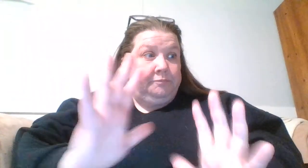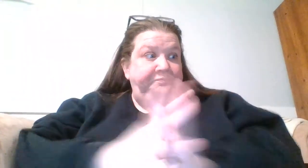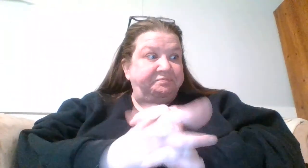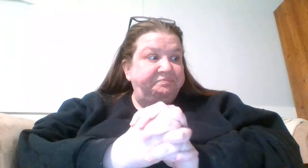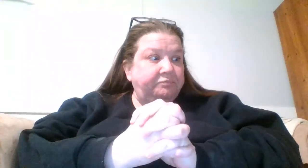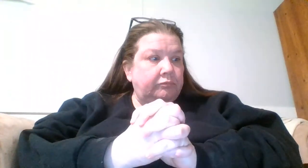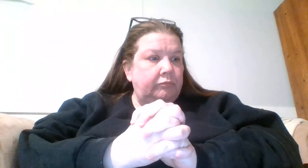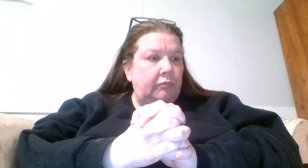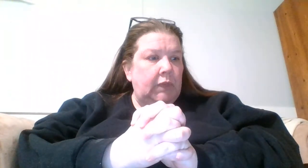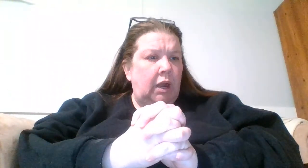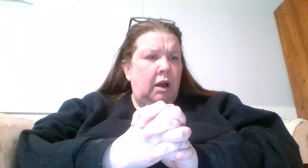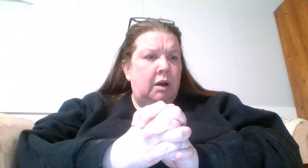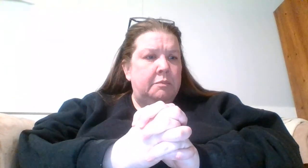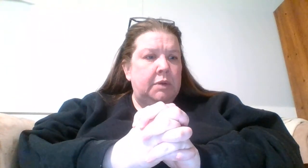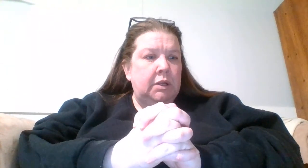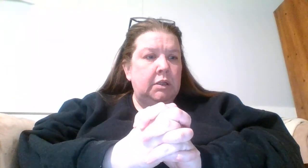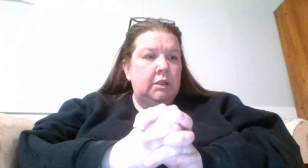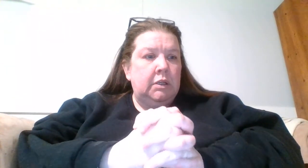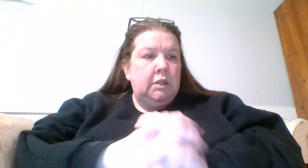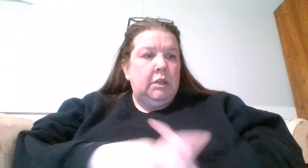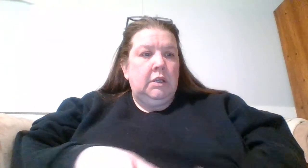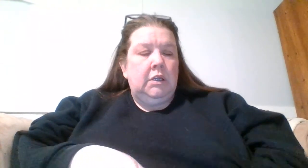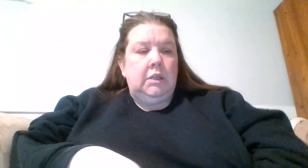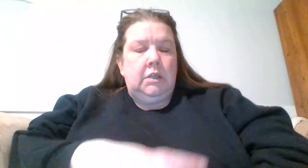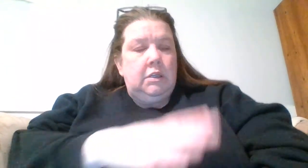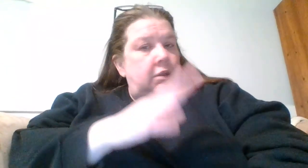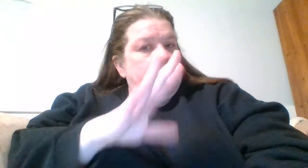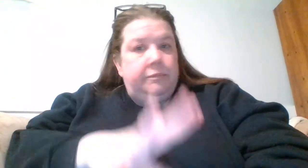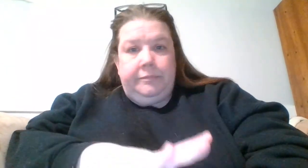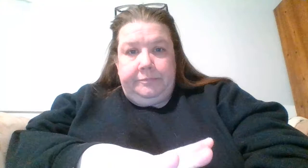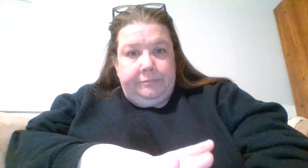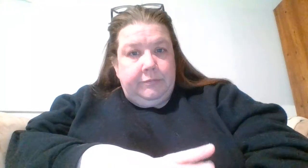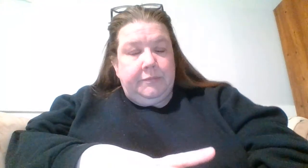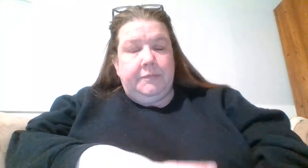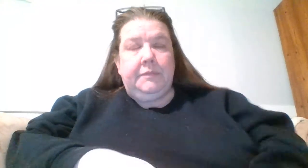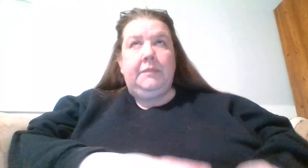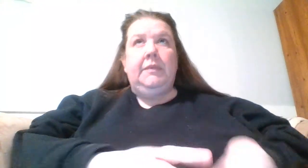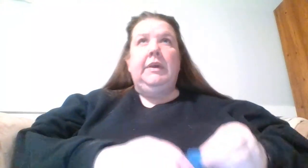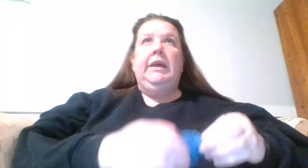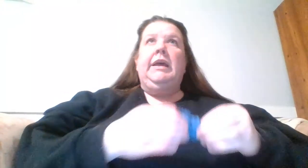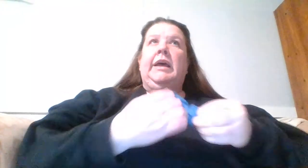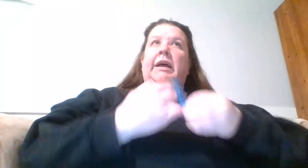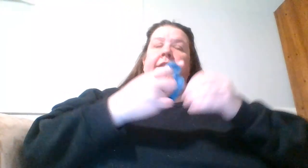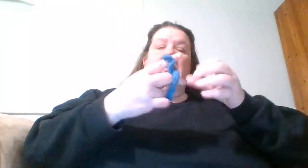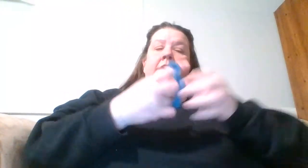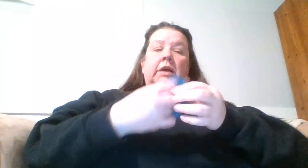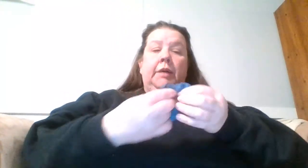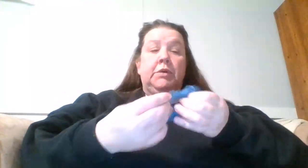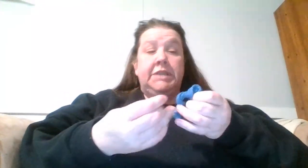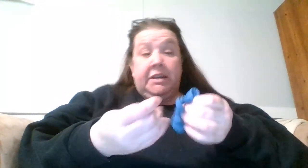and we'll see.